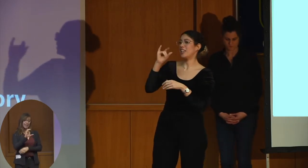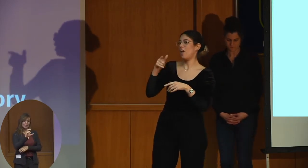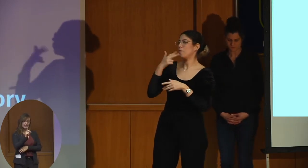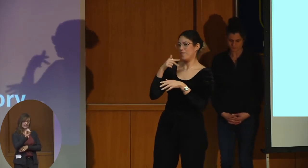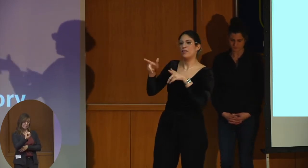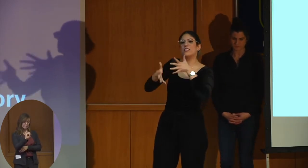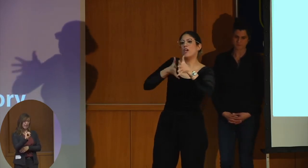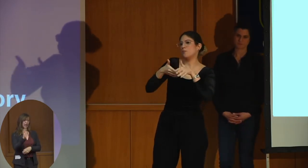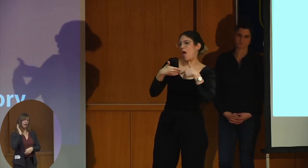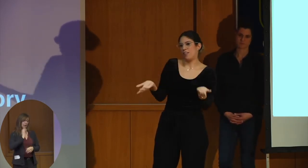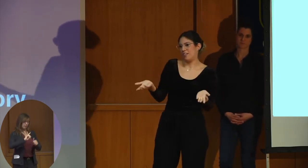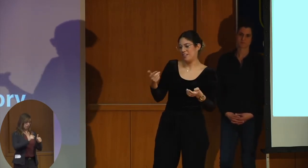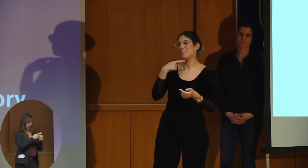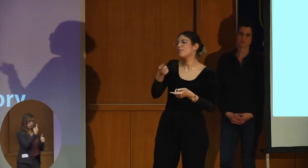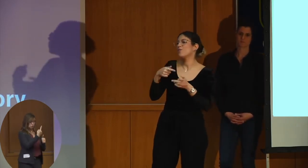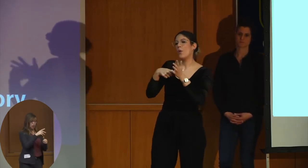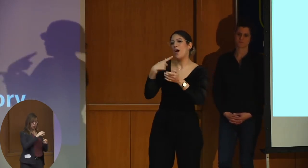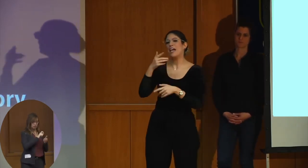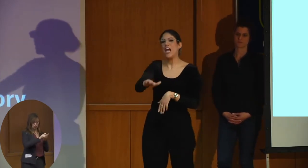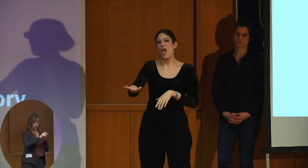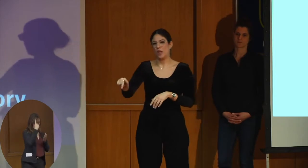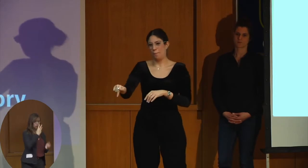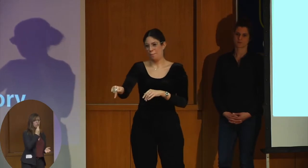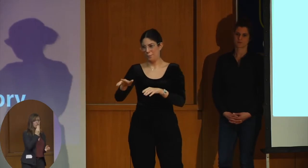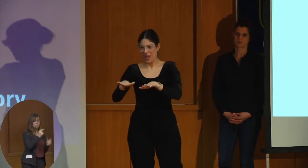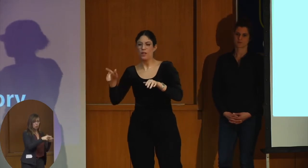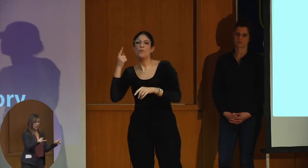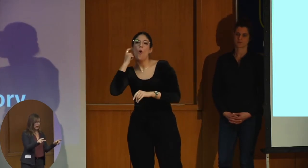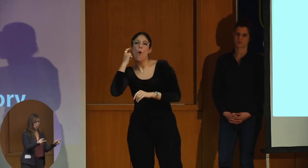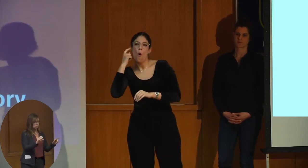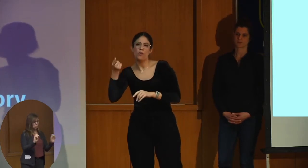Hebrew in Israel. There wasn't a sign language CDI.